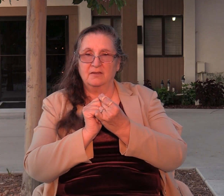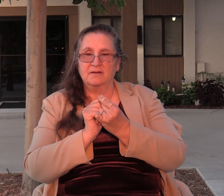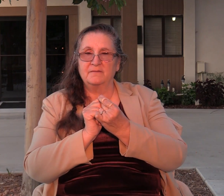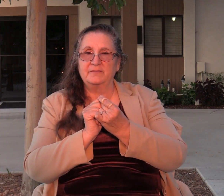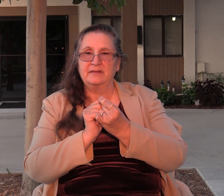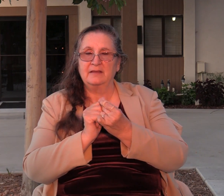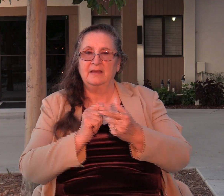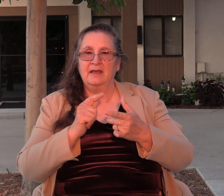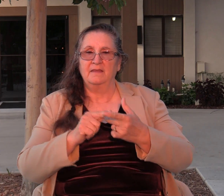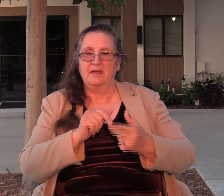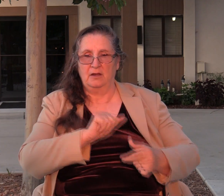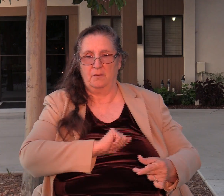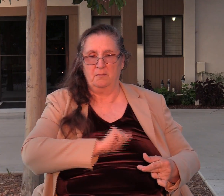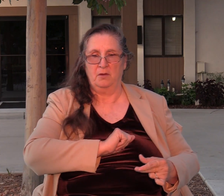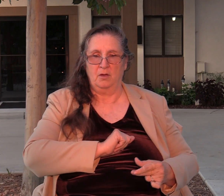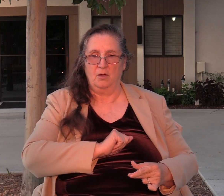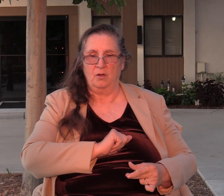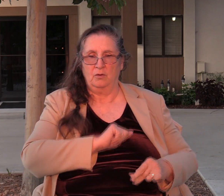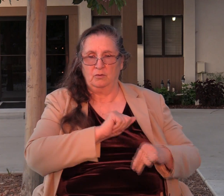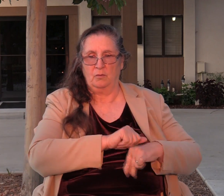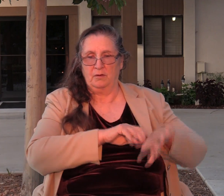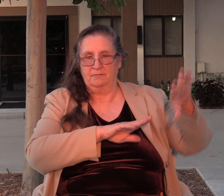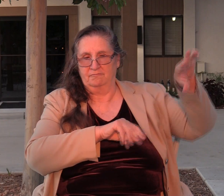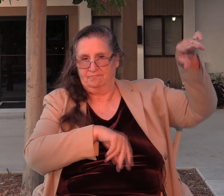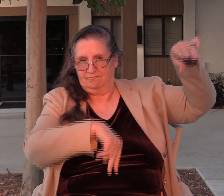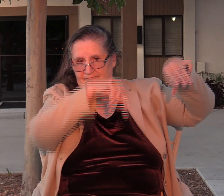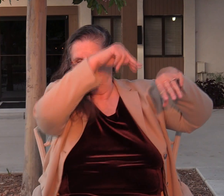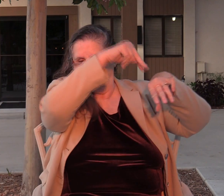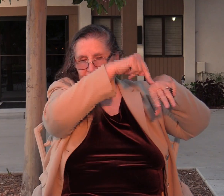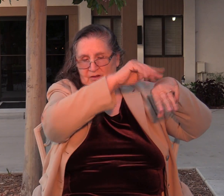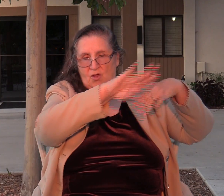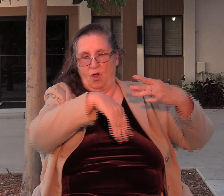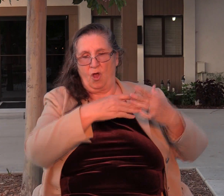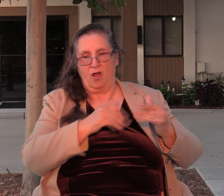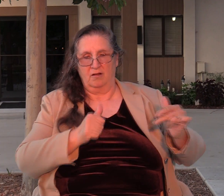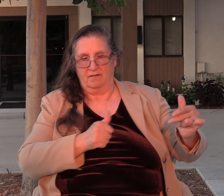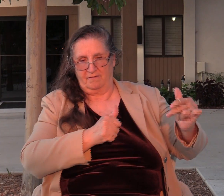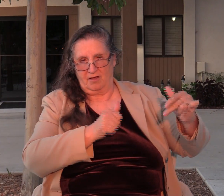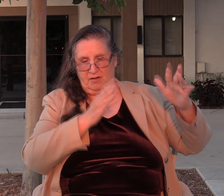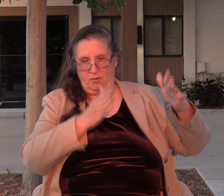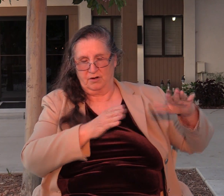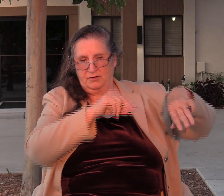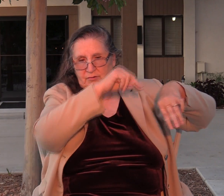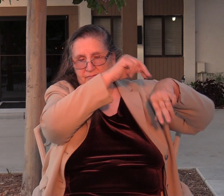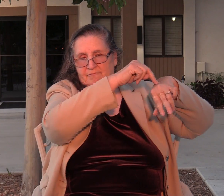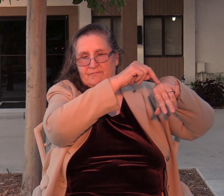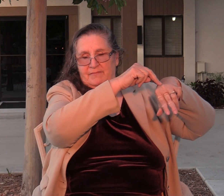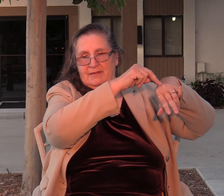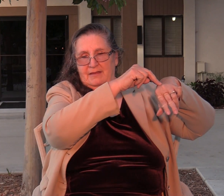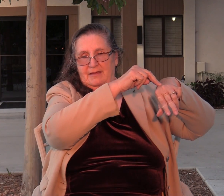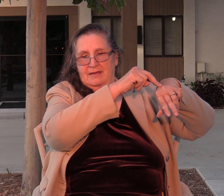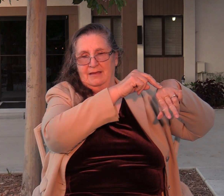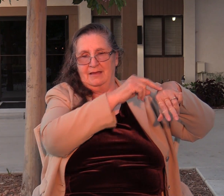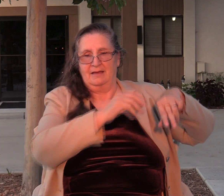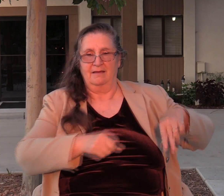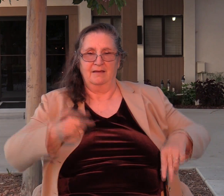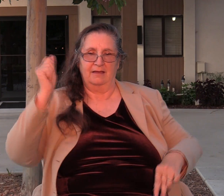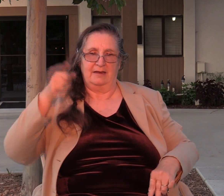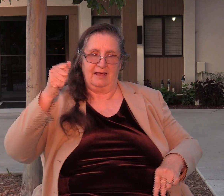Then Abimelech went up to Mount Zalmon, he and all the people who were with him. And Abimelech took an axe in his hand and he cut down wood from